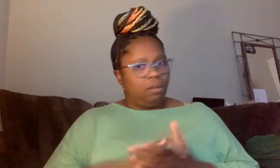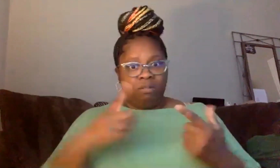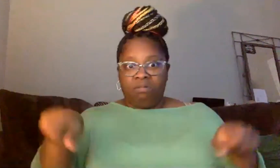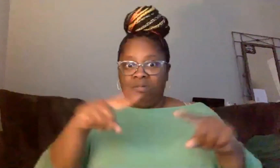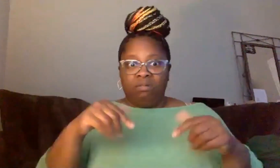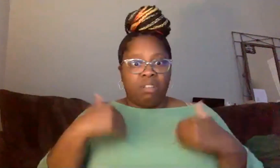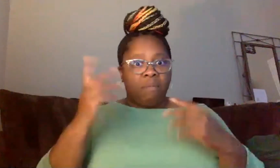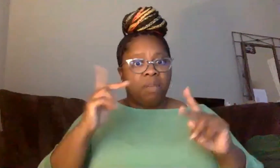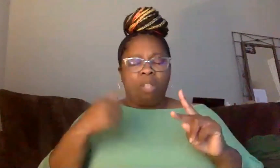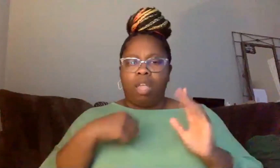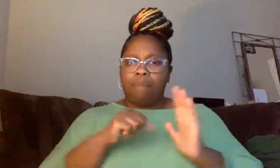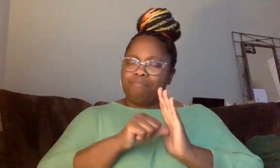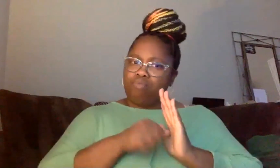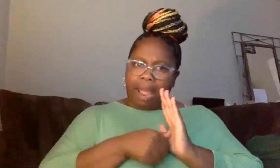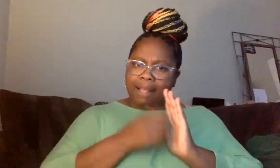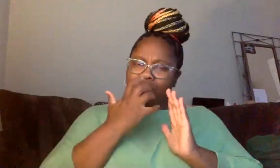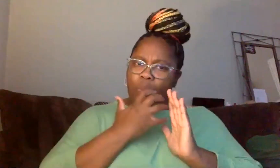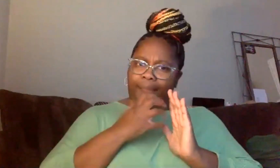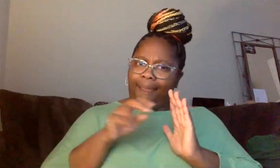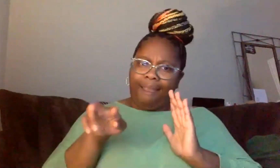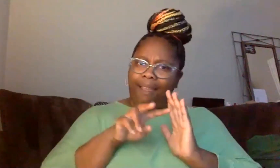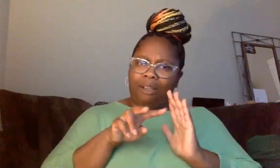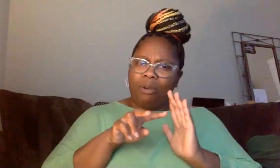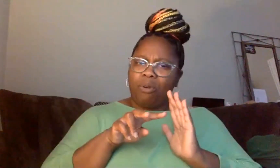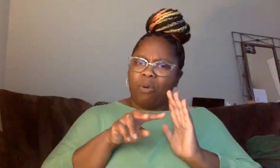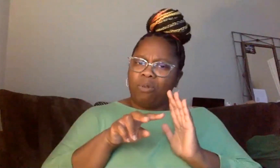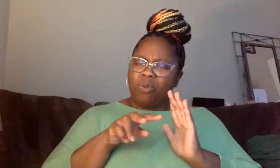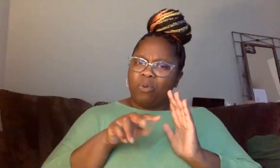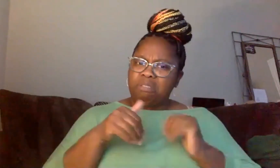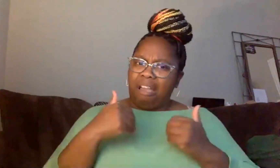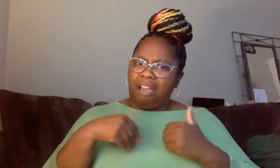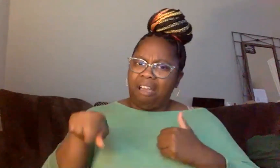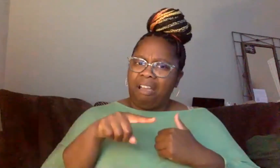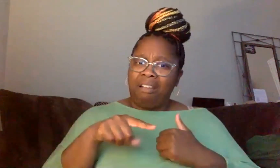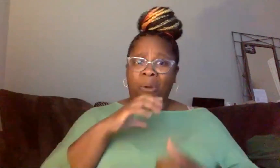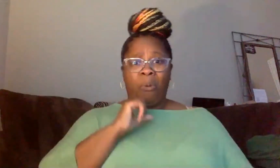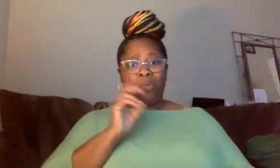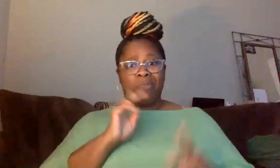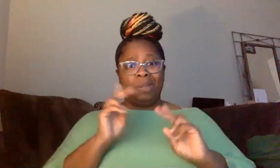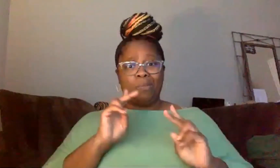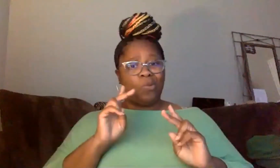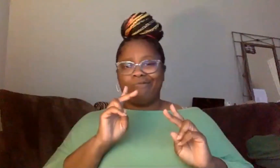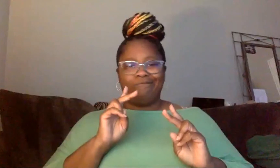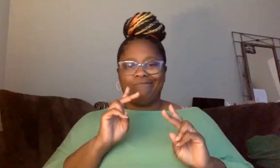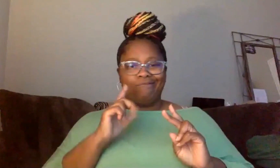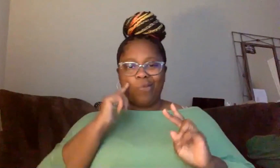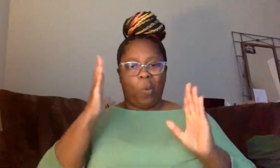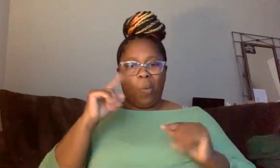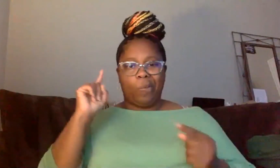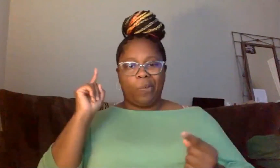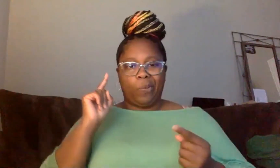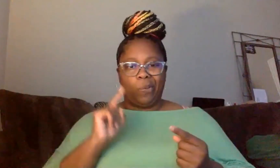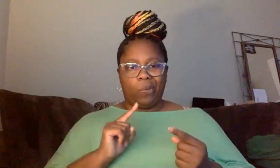hope. Um, most of us oldies don't necessarily have as much hope as you do, but we're leaving this world to you.